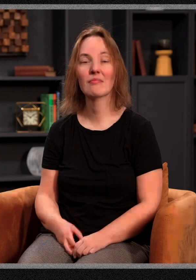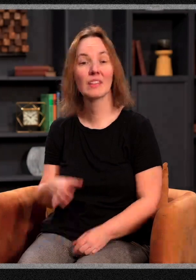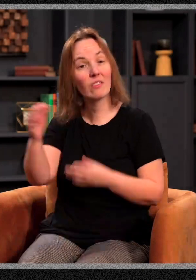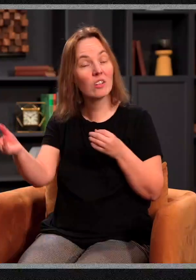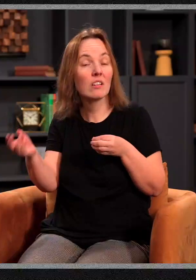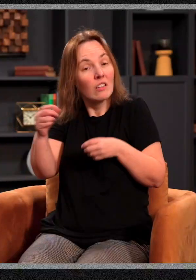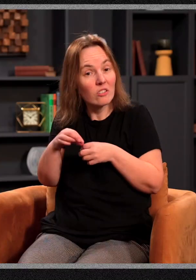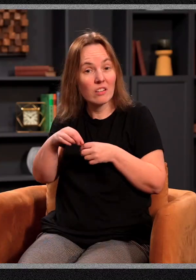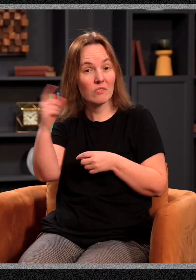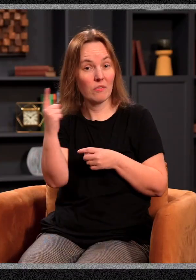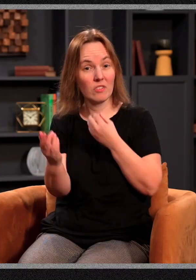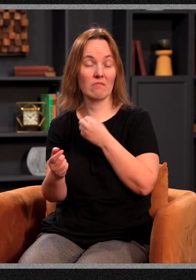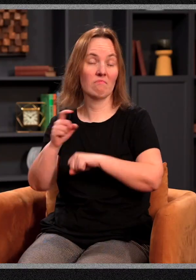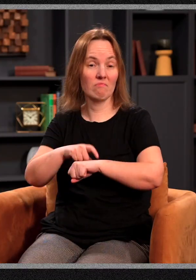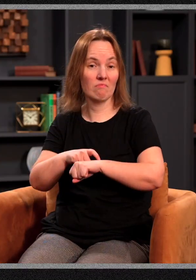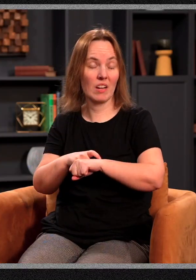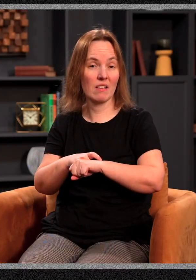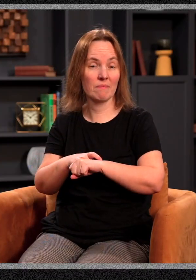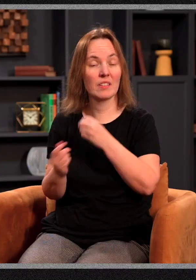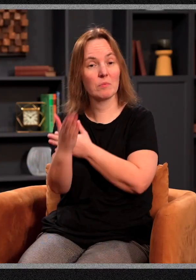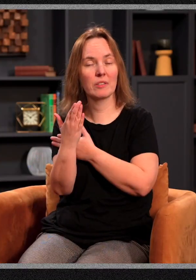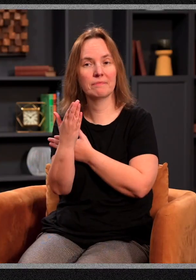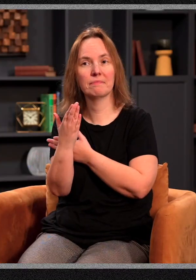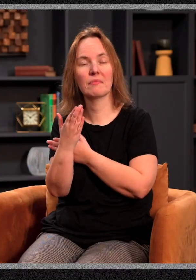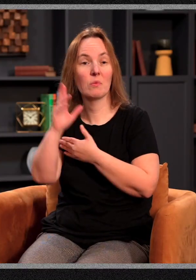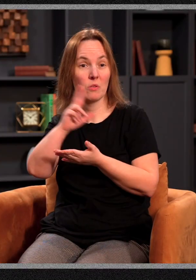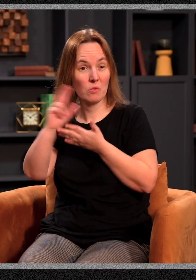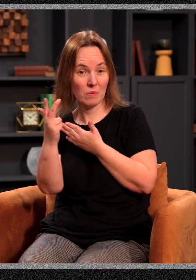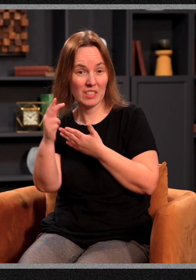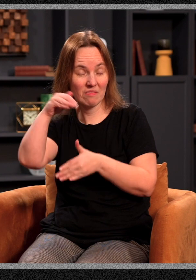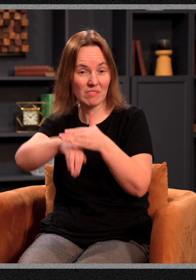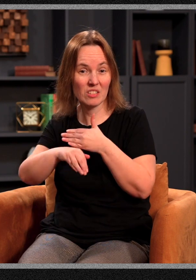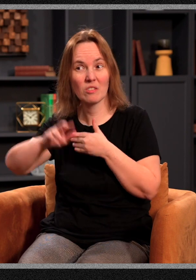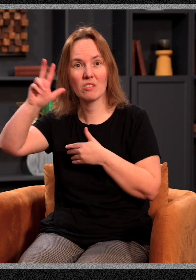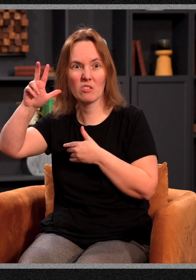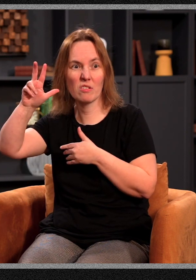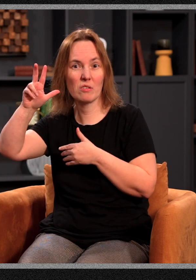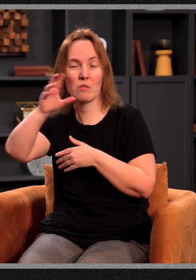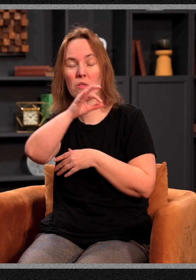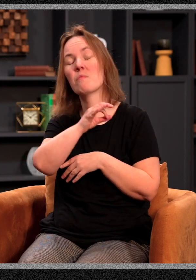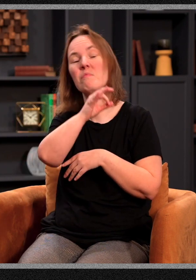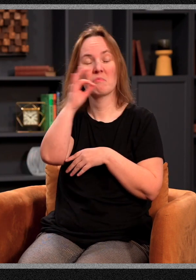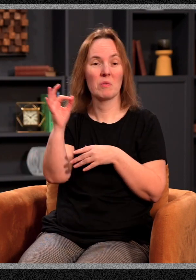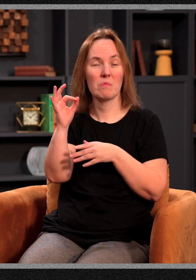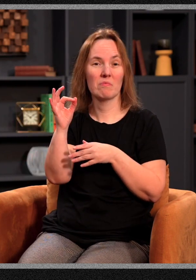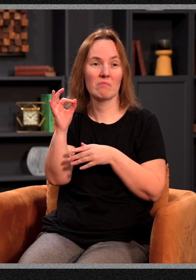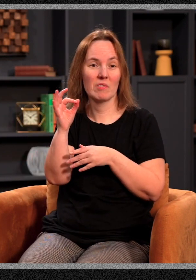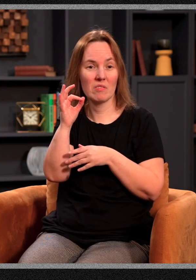If you're joining us for the first time this morning, we are three weeks into, or the third week into, a season of fasting and prayer,